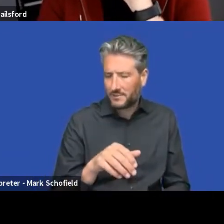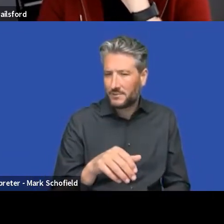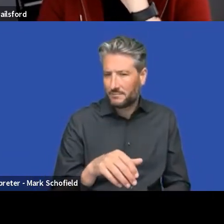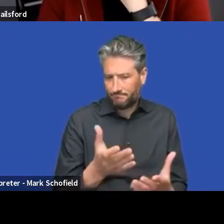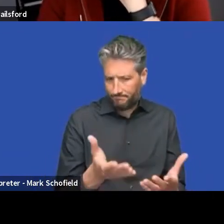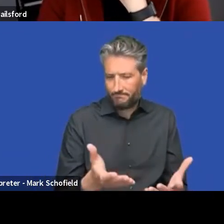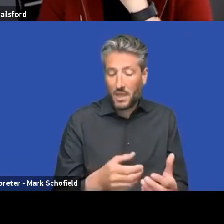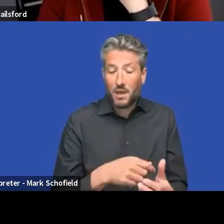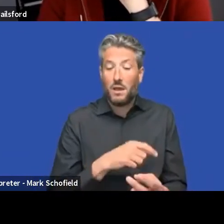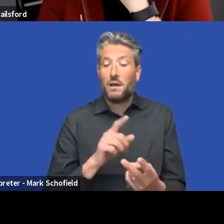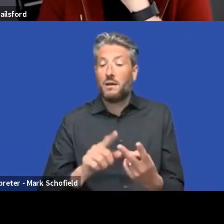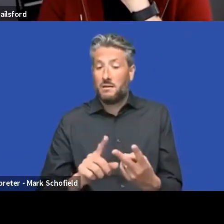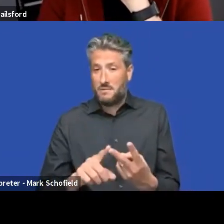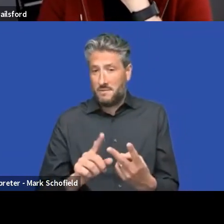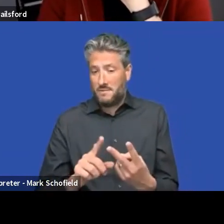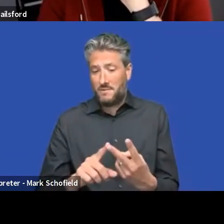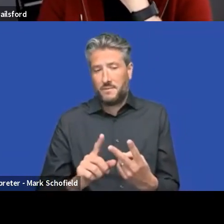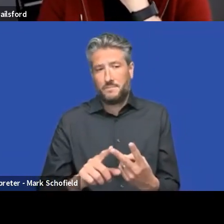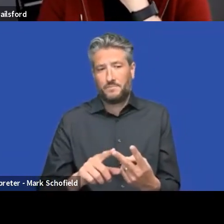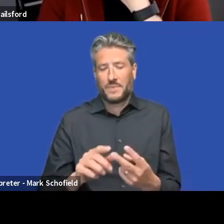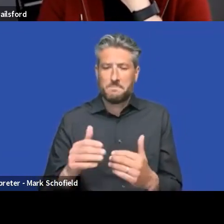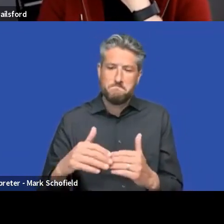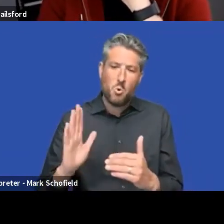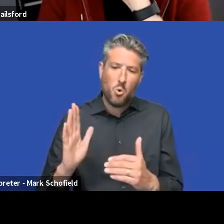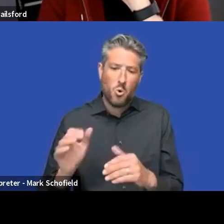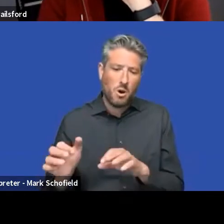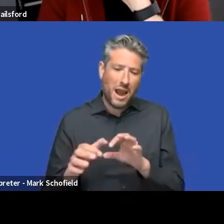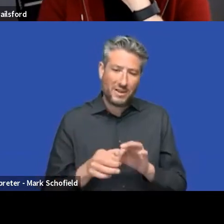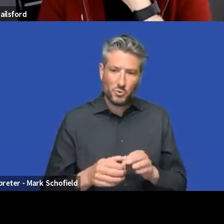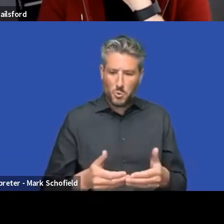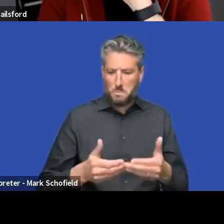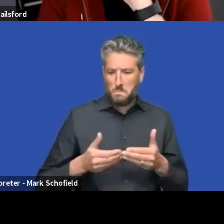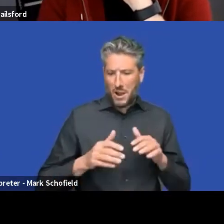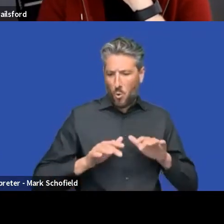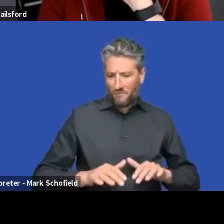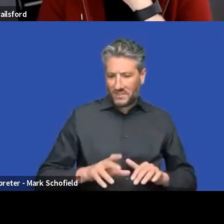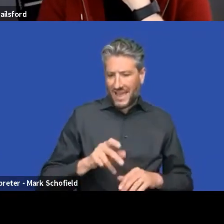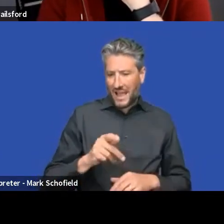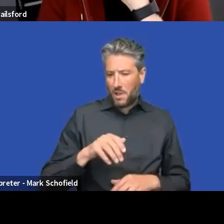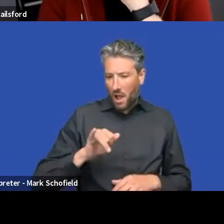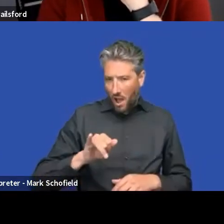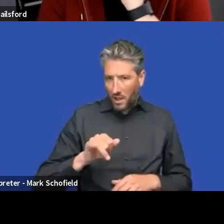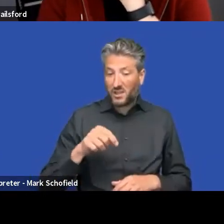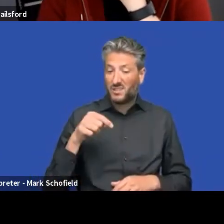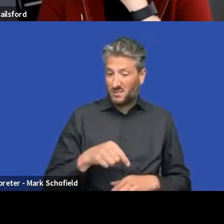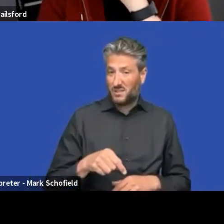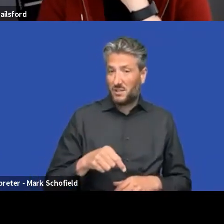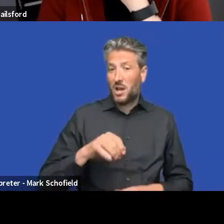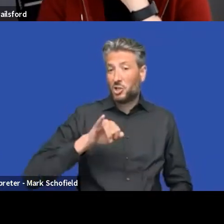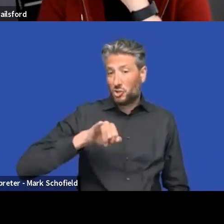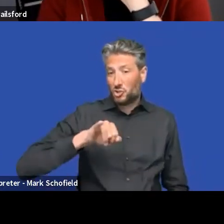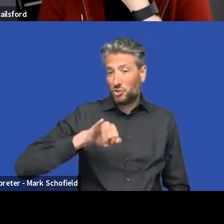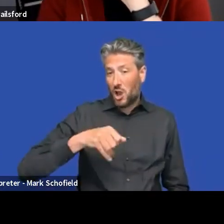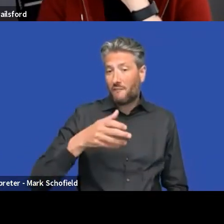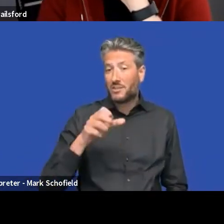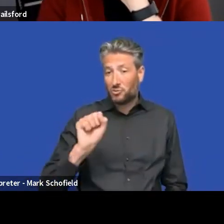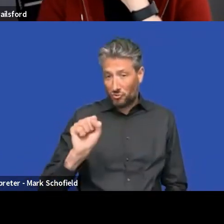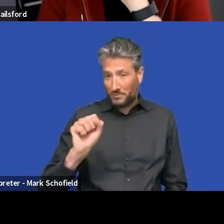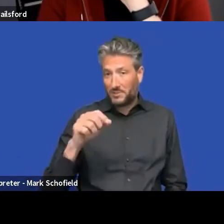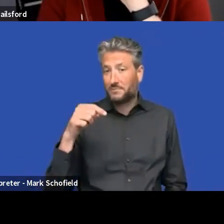what should we call it, a back office API, the JavaScript API. And this is the part where we need to figure